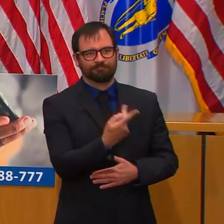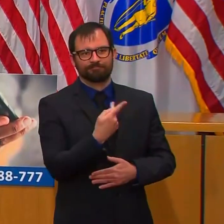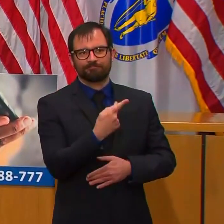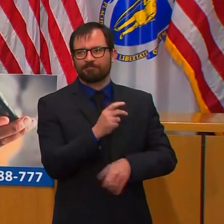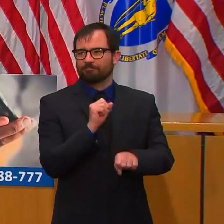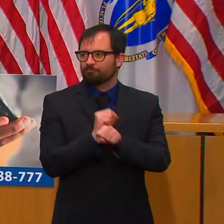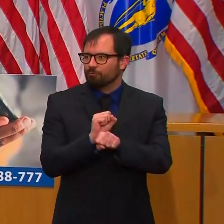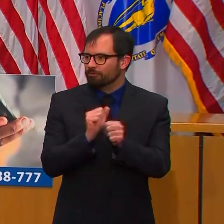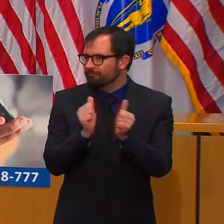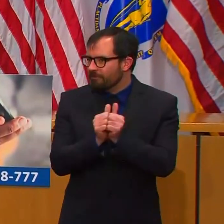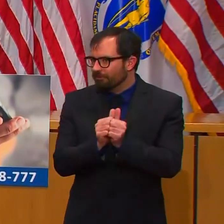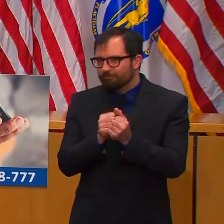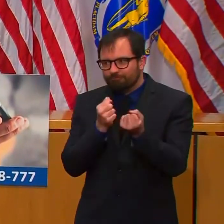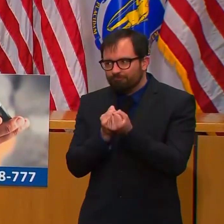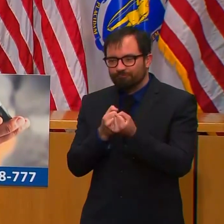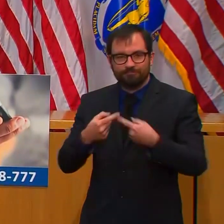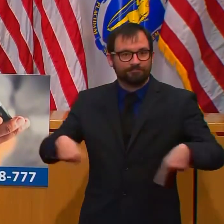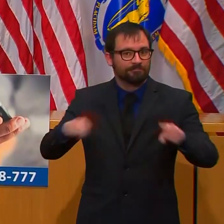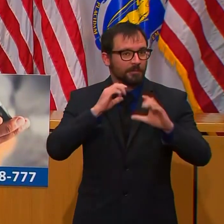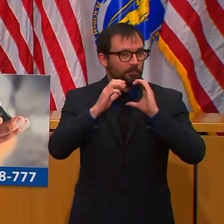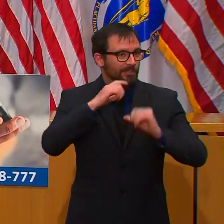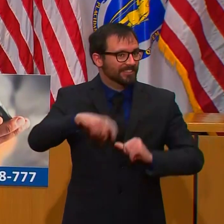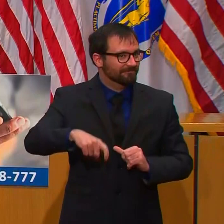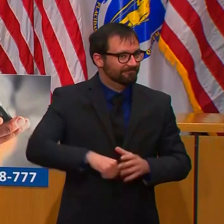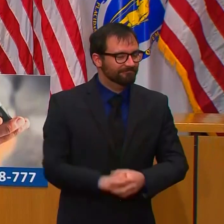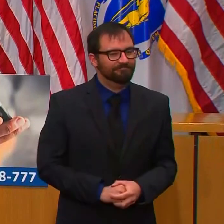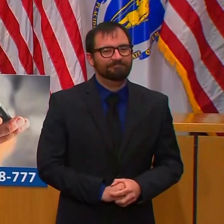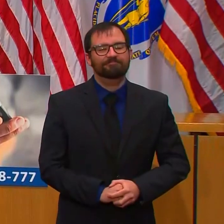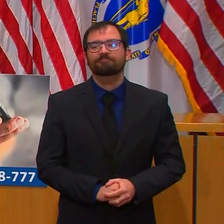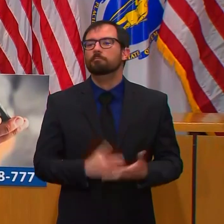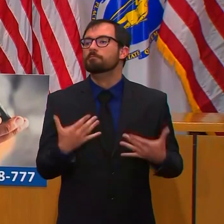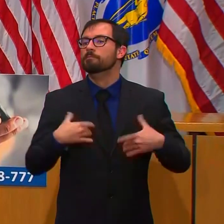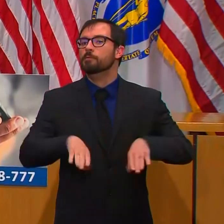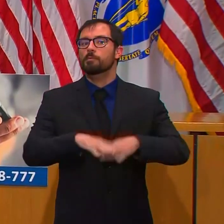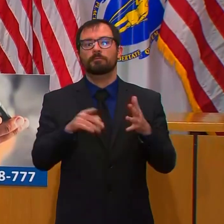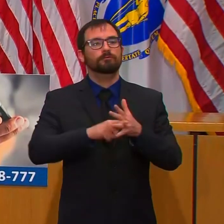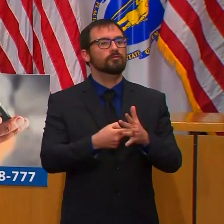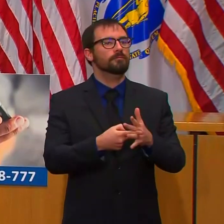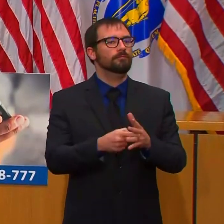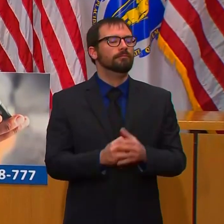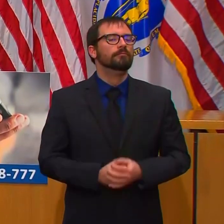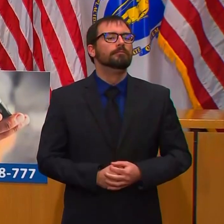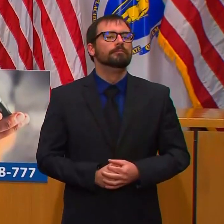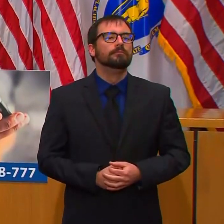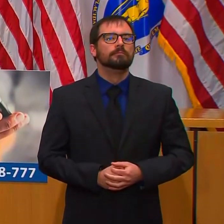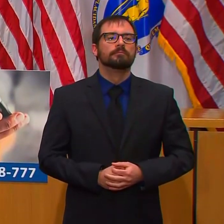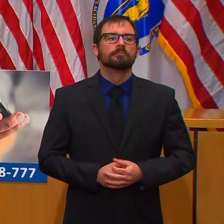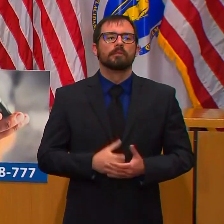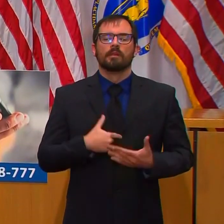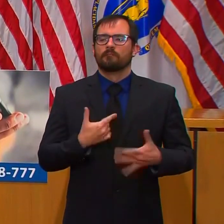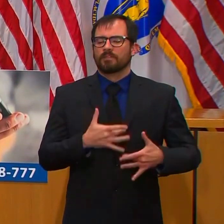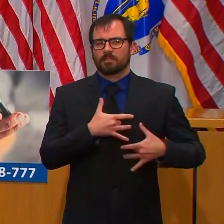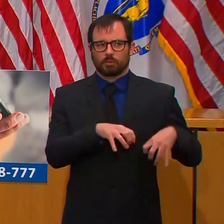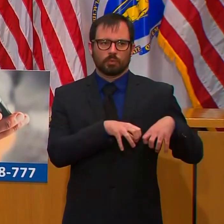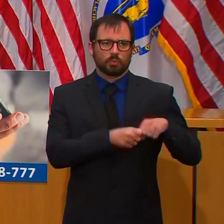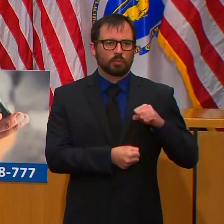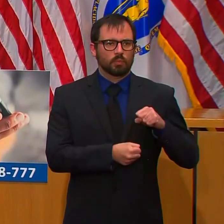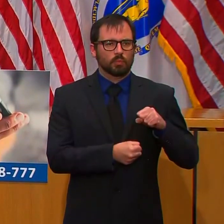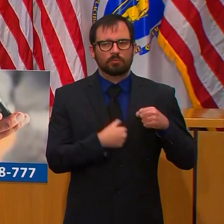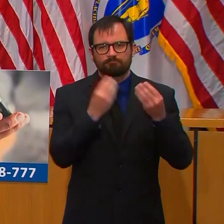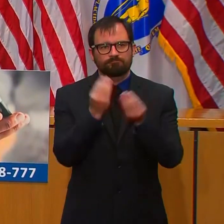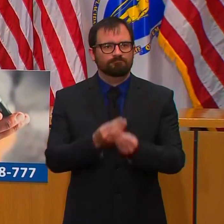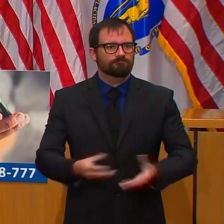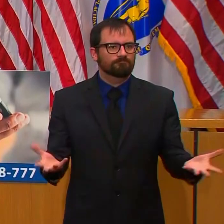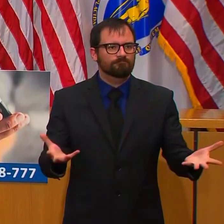So I want to start, first of all, by saying a few words about the heartbreaking news from the Holyoke Soldiers' home. On